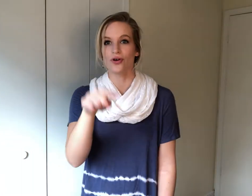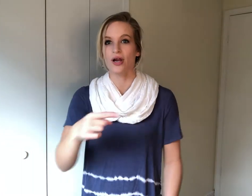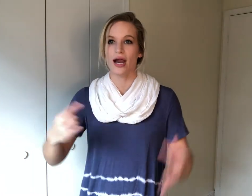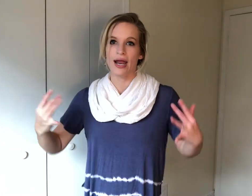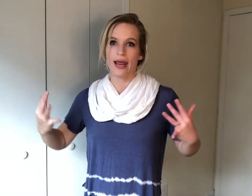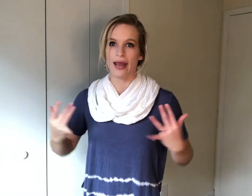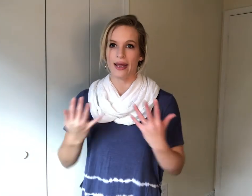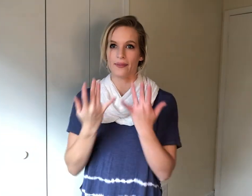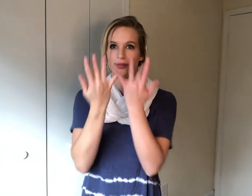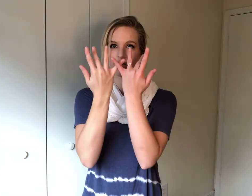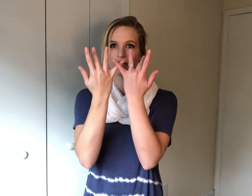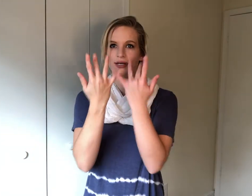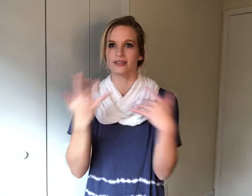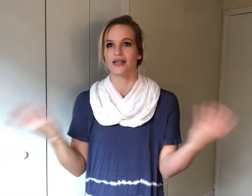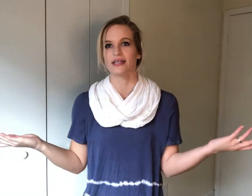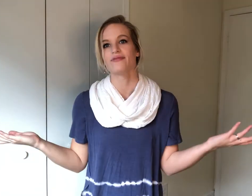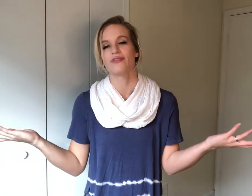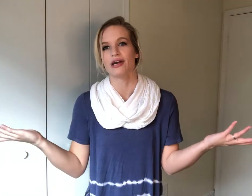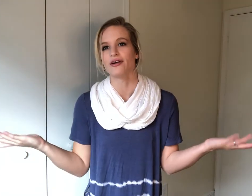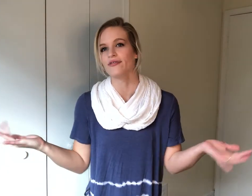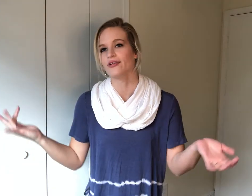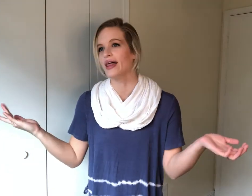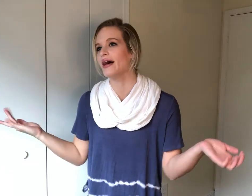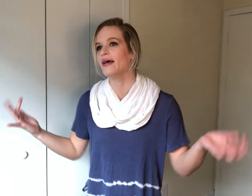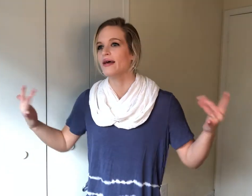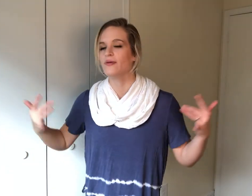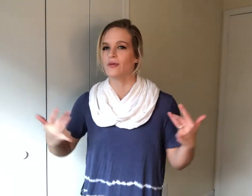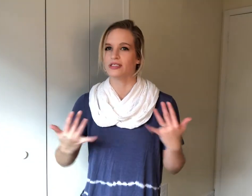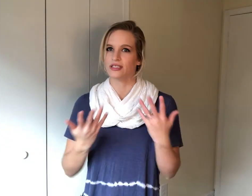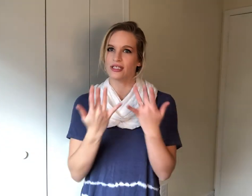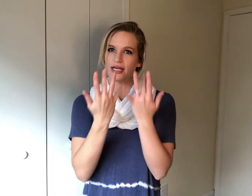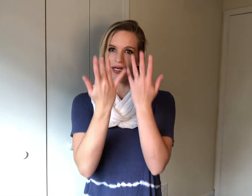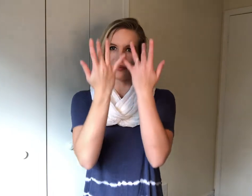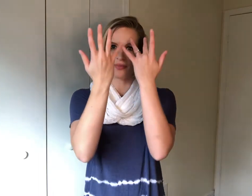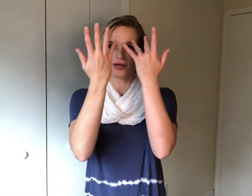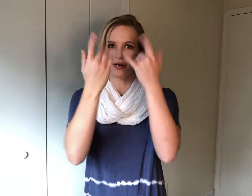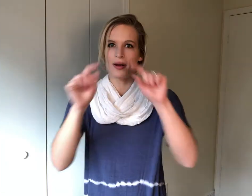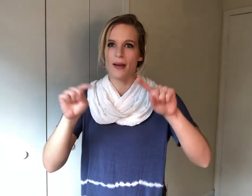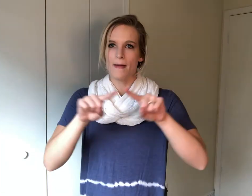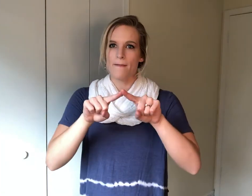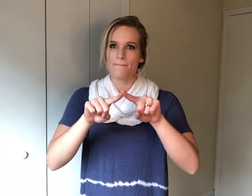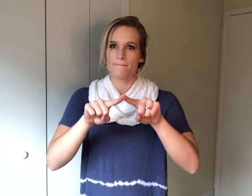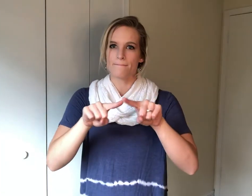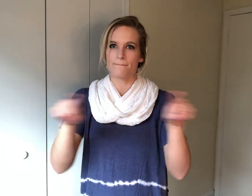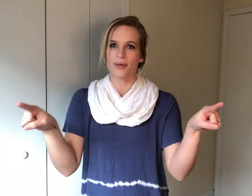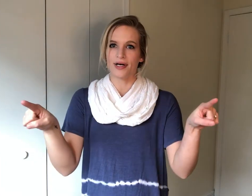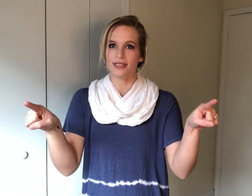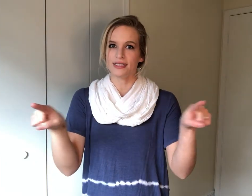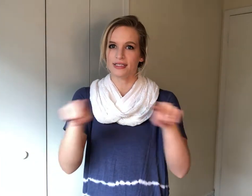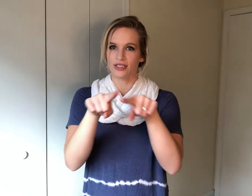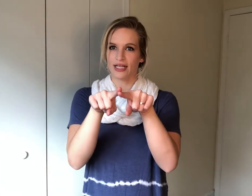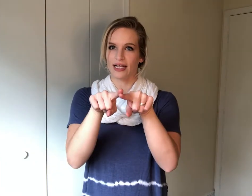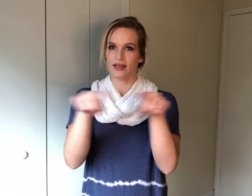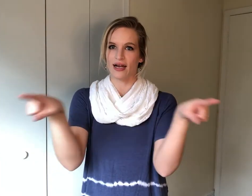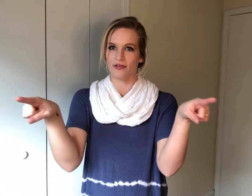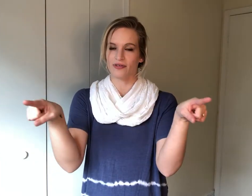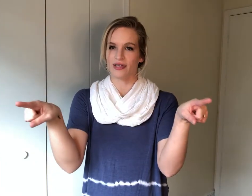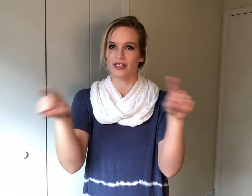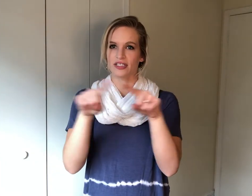amber so I did fire for that was your amber but draw that line with the fingers